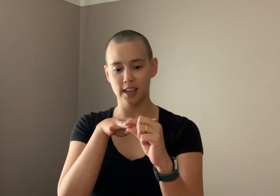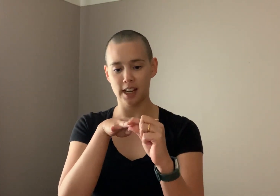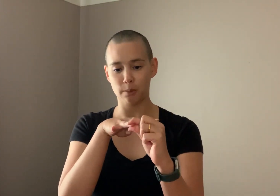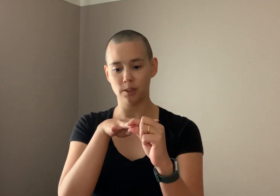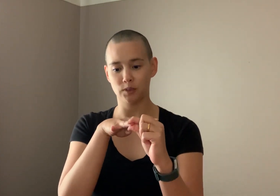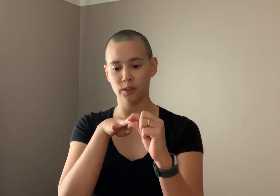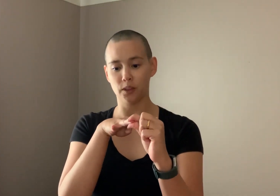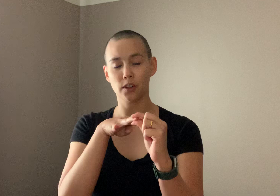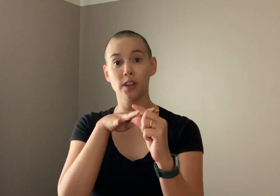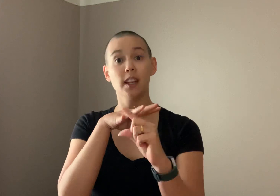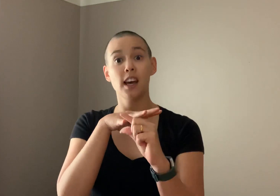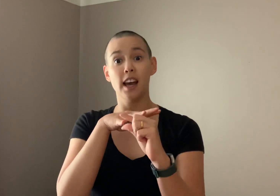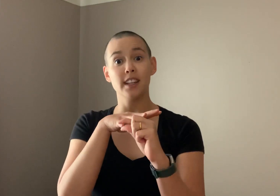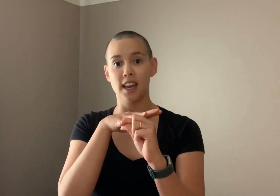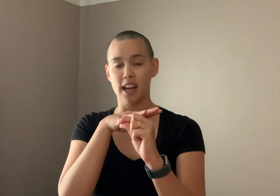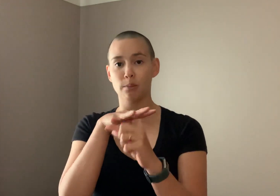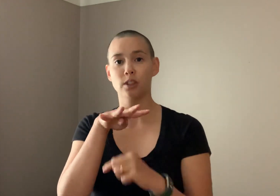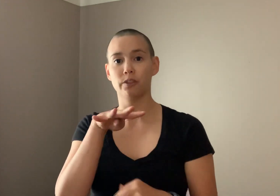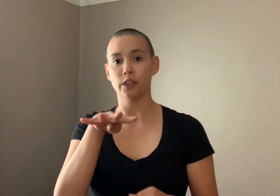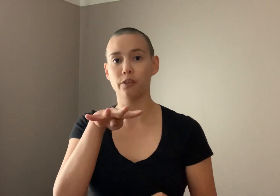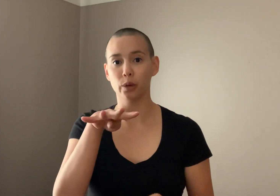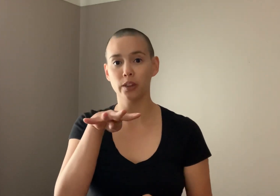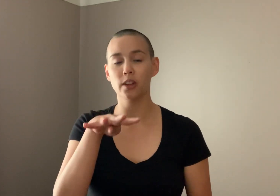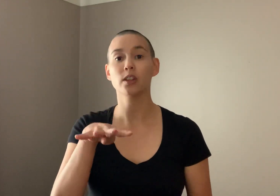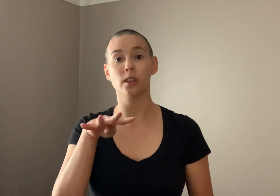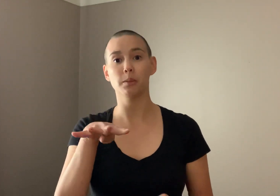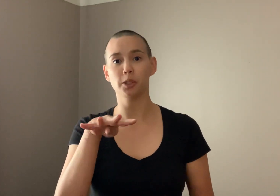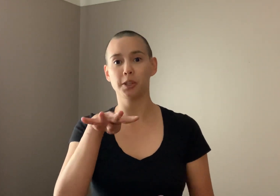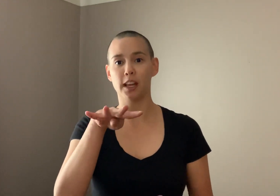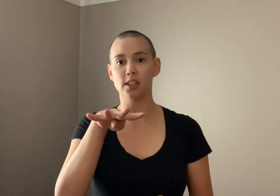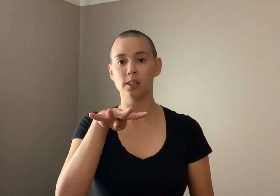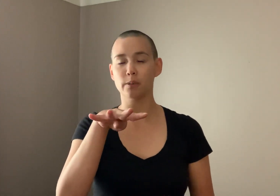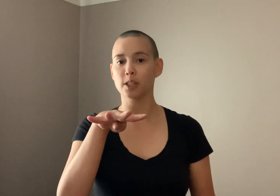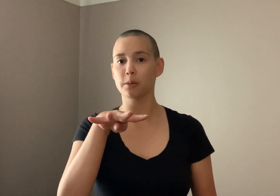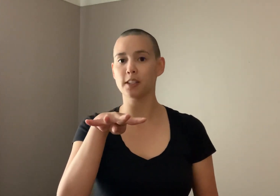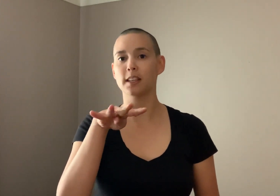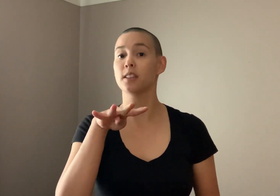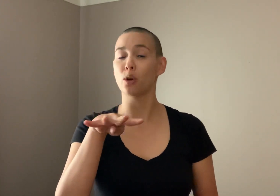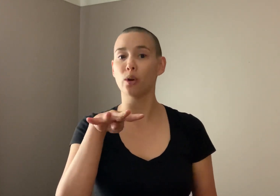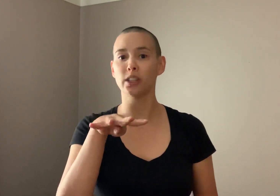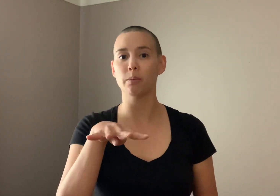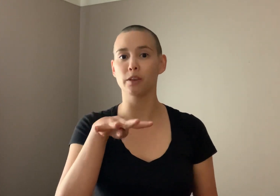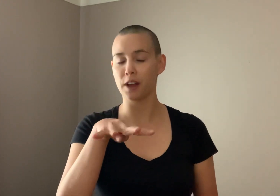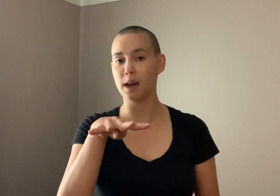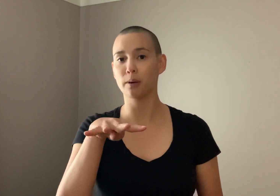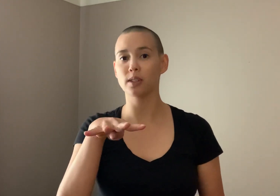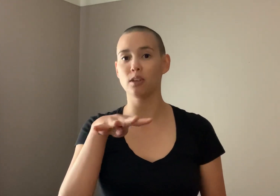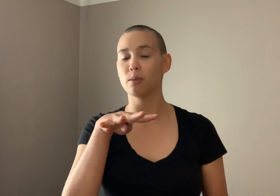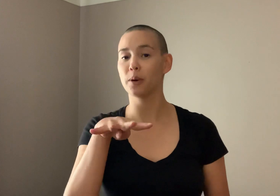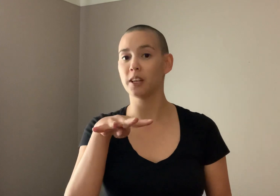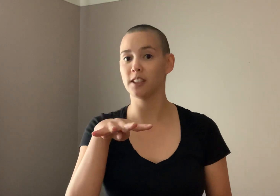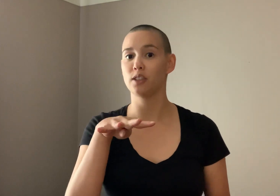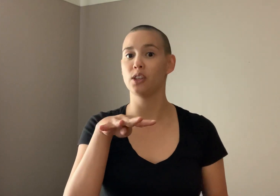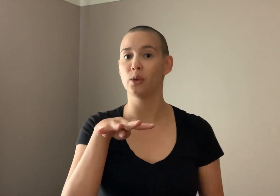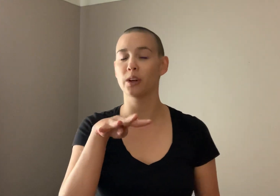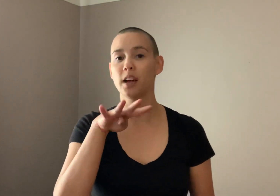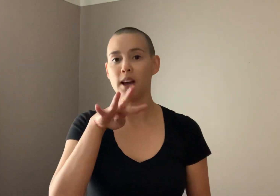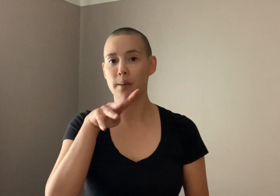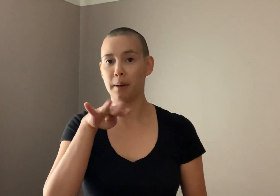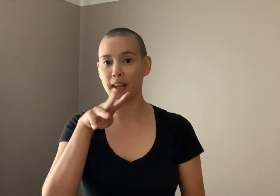ten options for the third, and ten options for the fourth. So our multiplication principle says the total number of combos that you could put into your bike